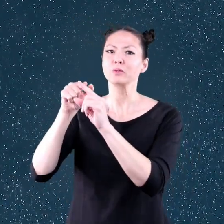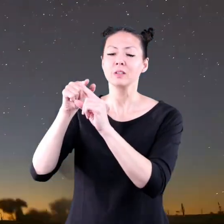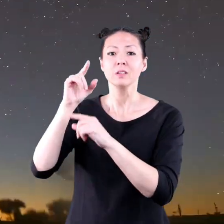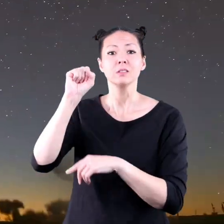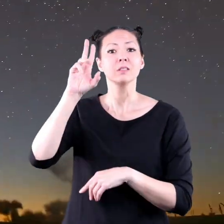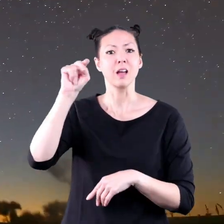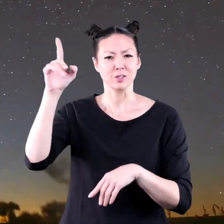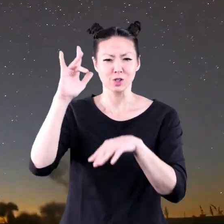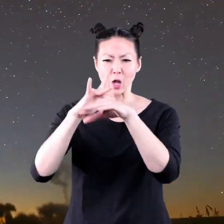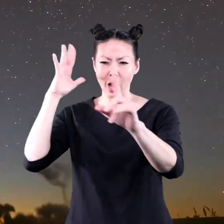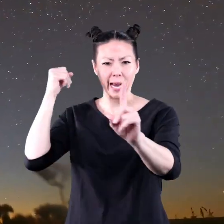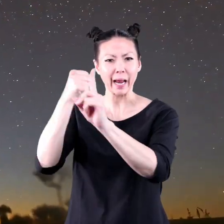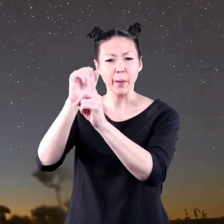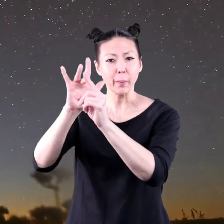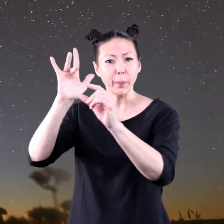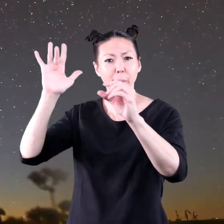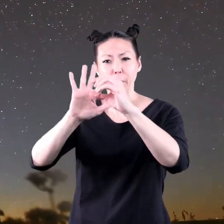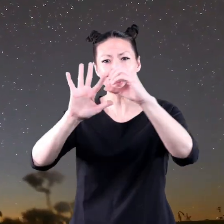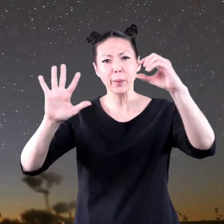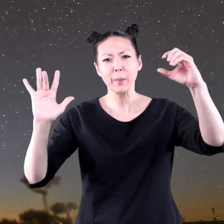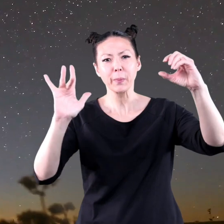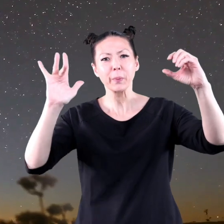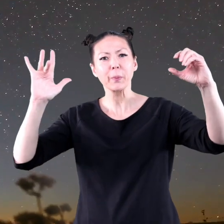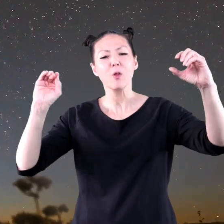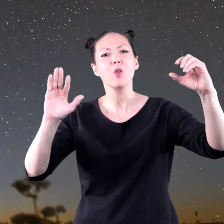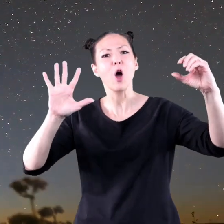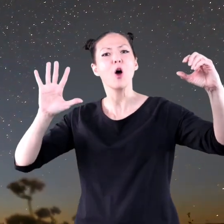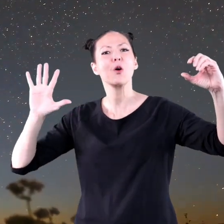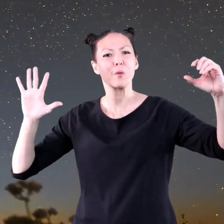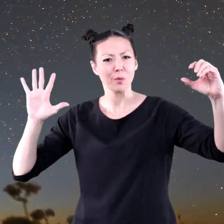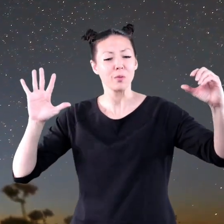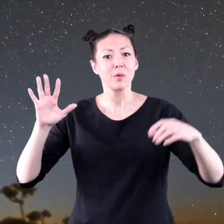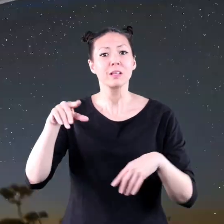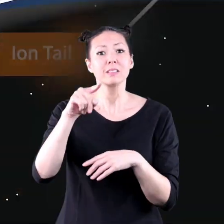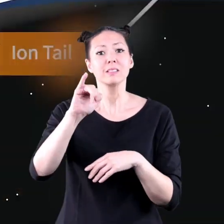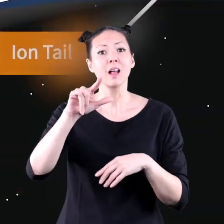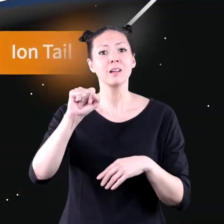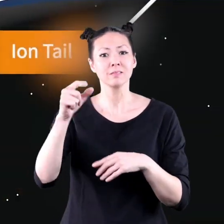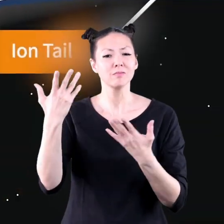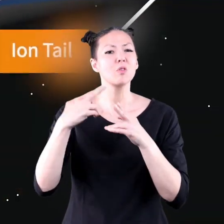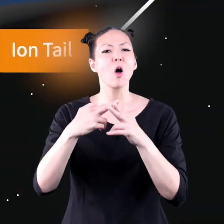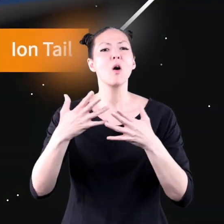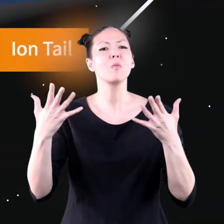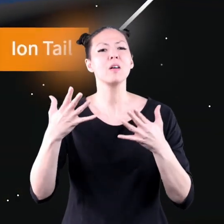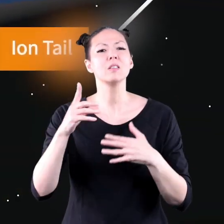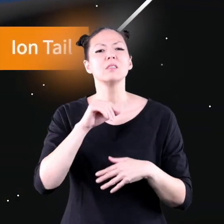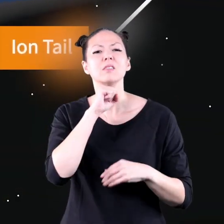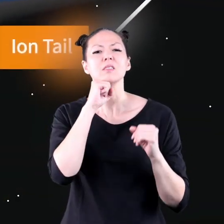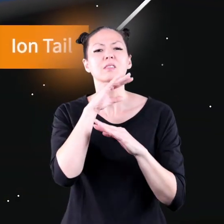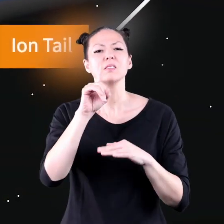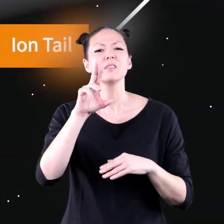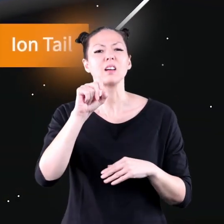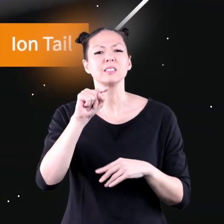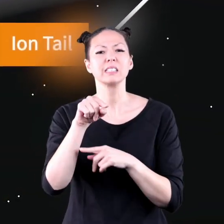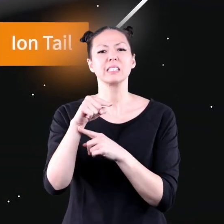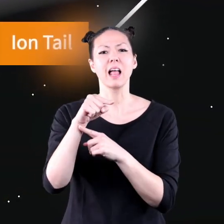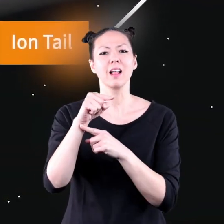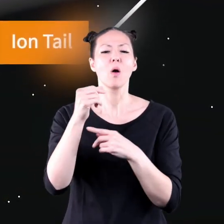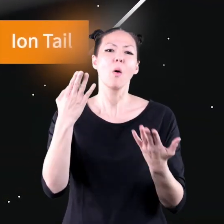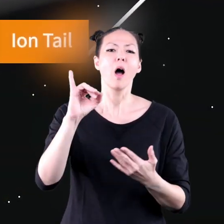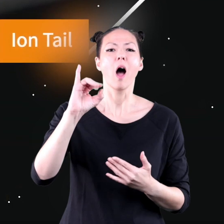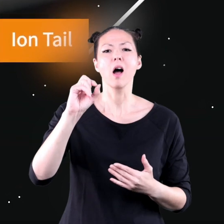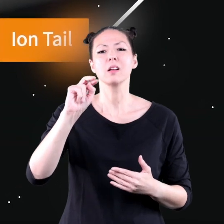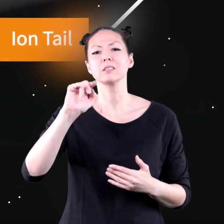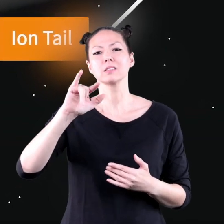The sun shining on the comet is what causes it to glow. The tails are called dust tails and